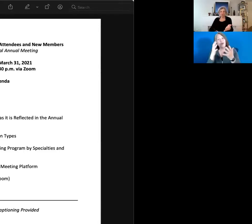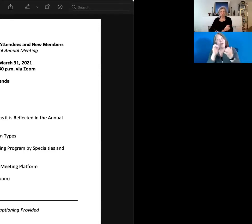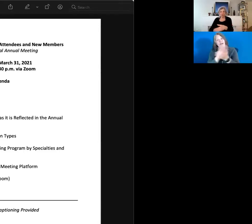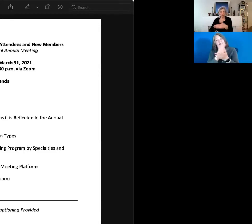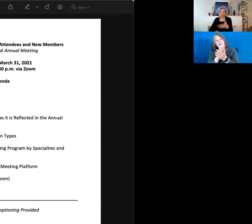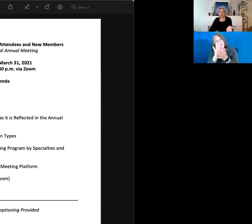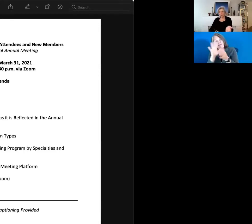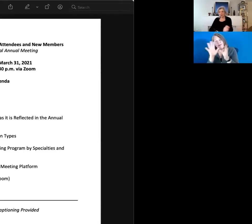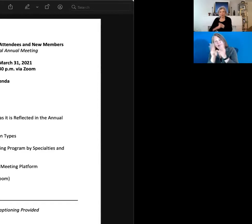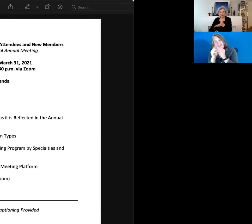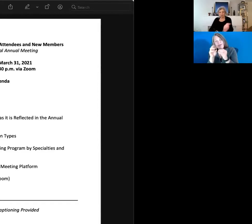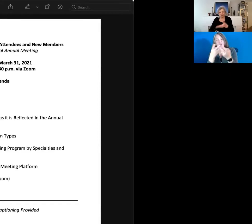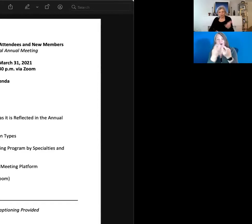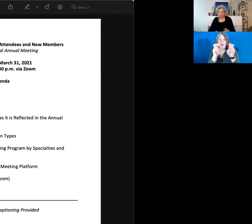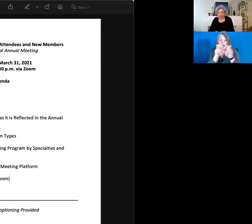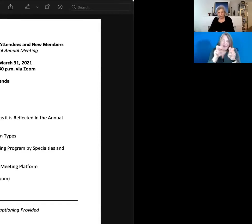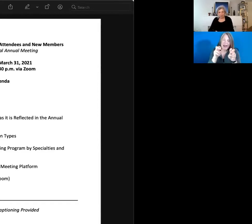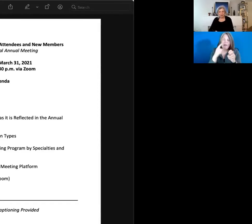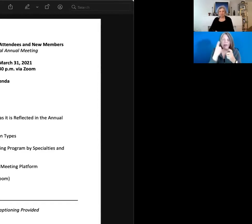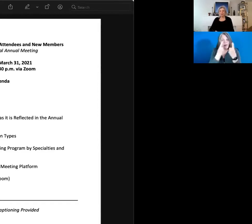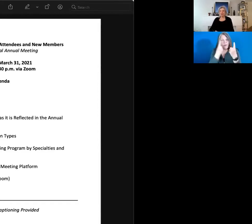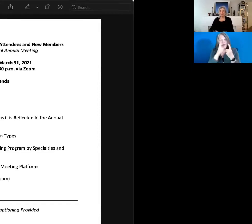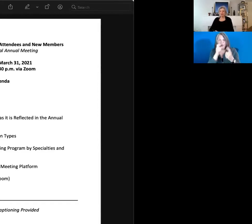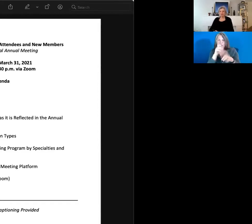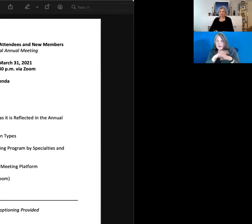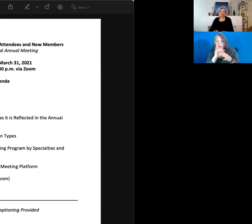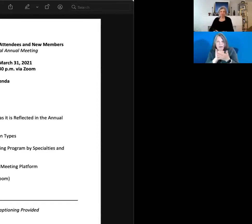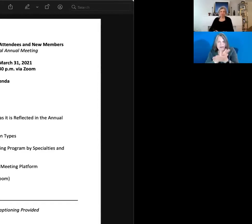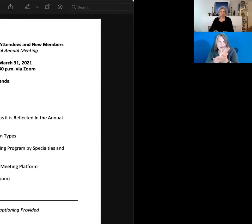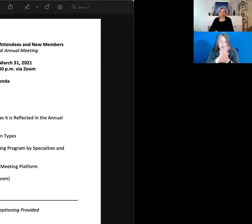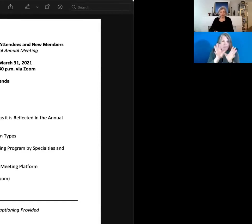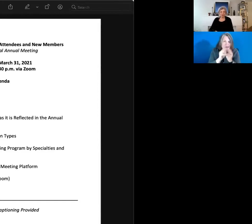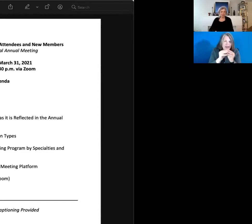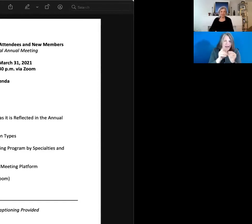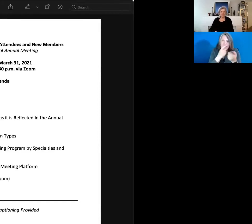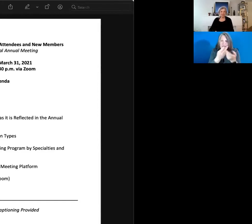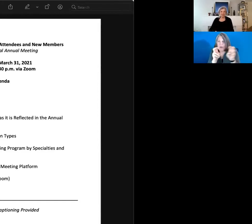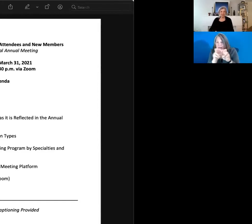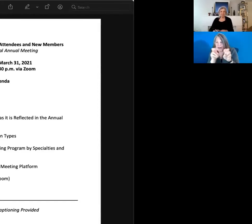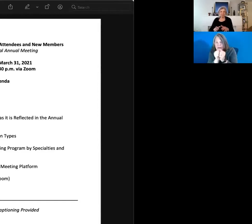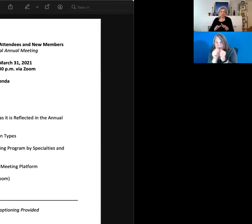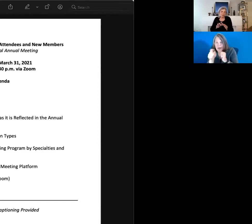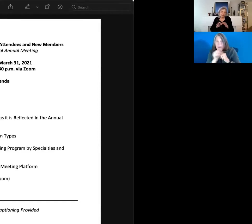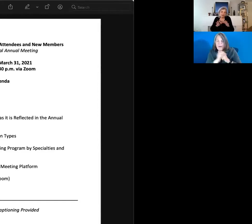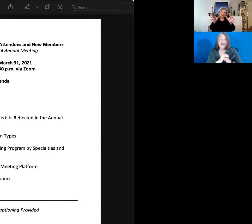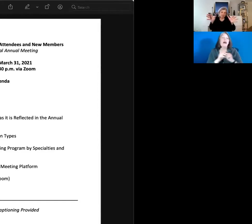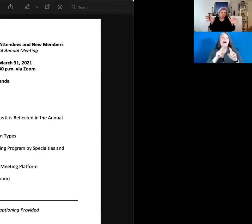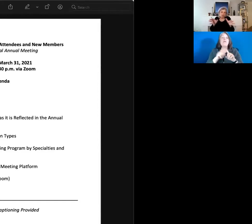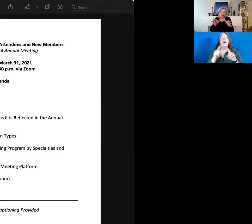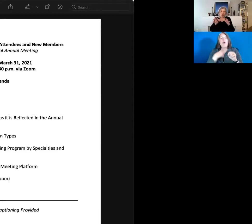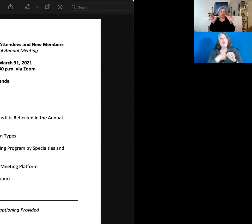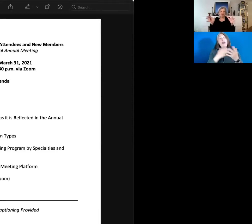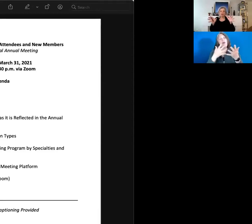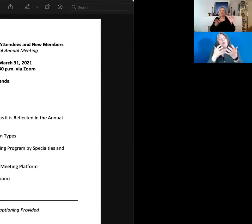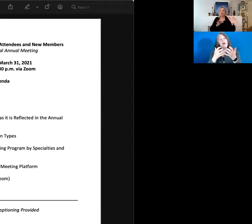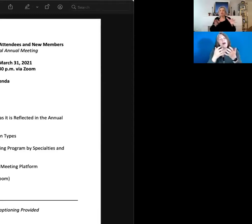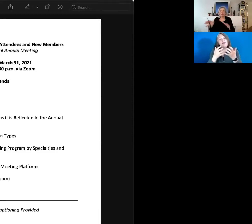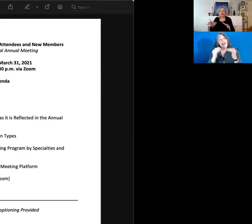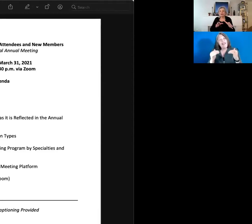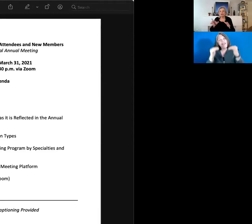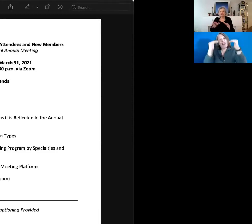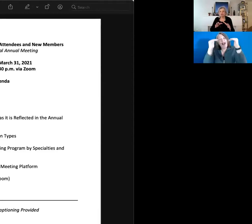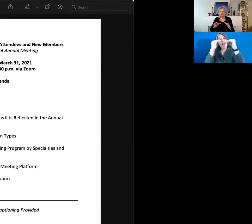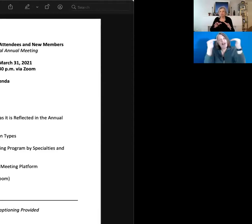session or a roundtable, you're wondering who's on that paper session and roundtable with you, but we want to give a little higher level